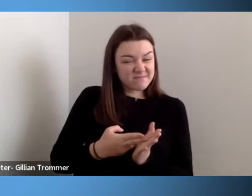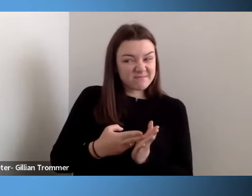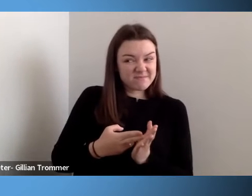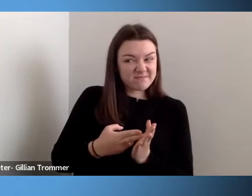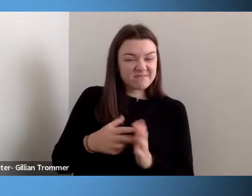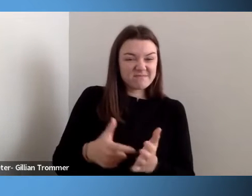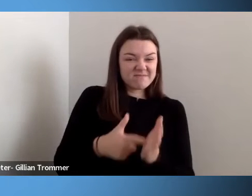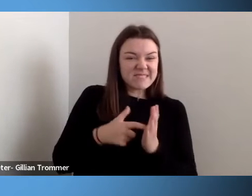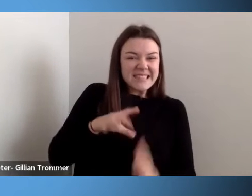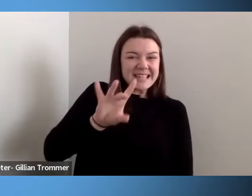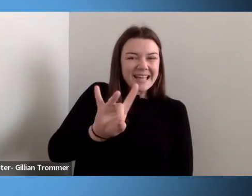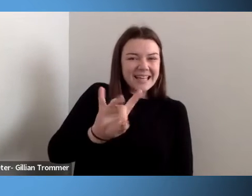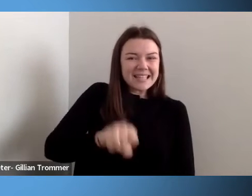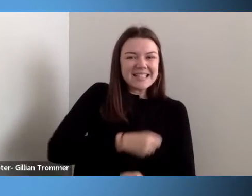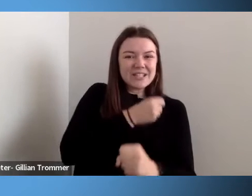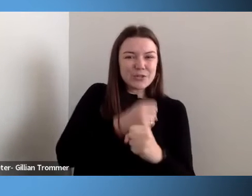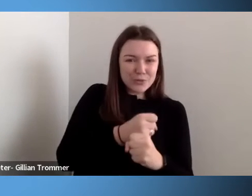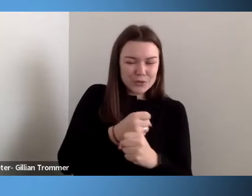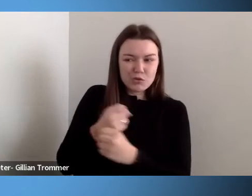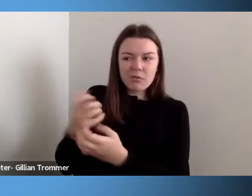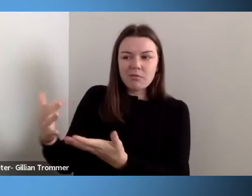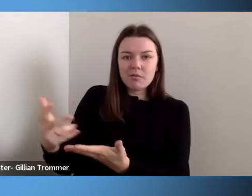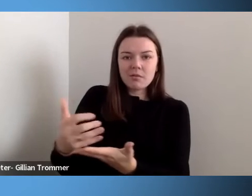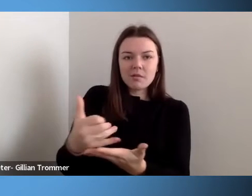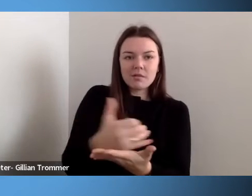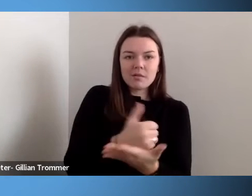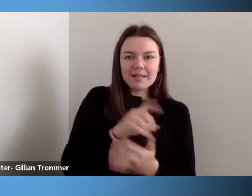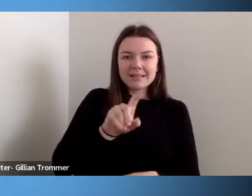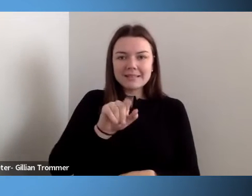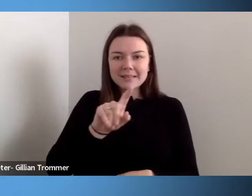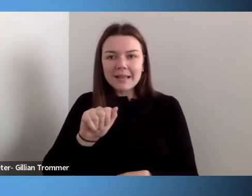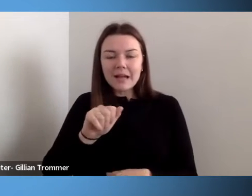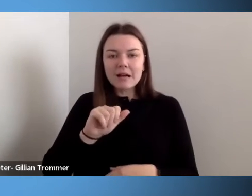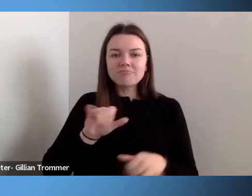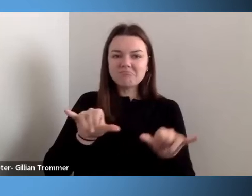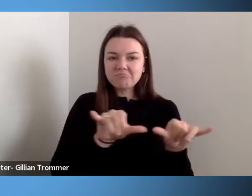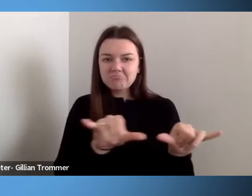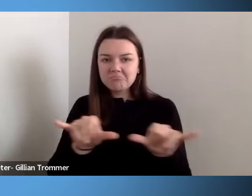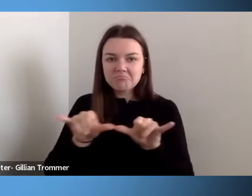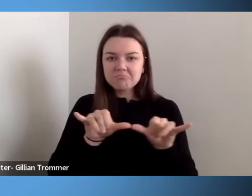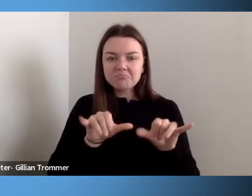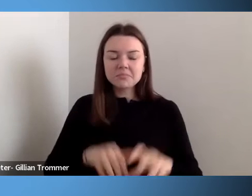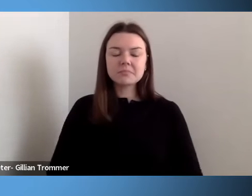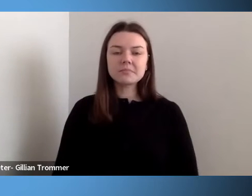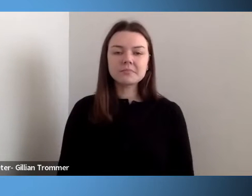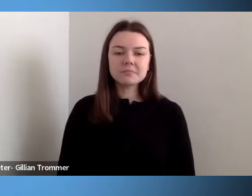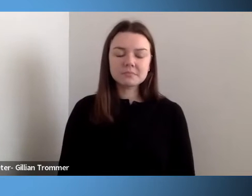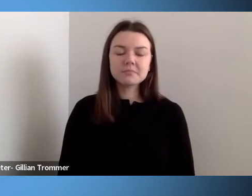these data points into the metrics. As a result of this information,